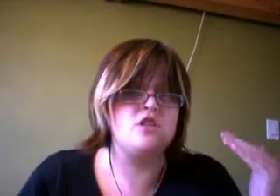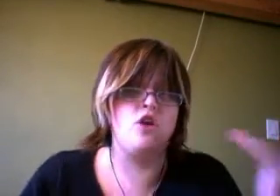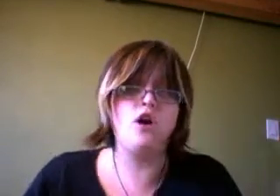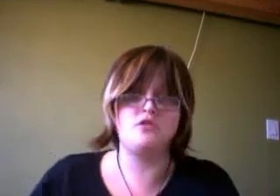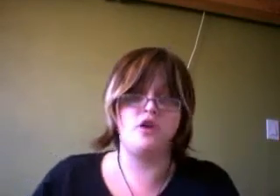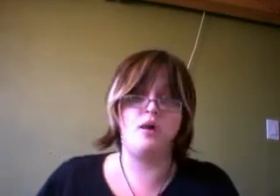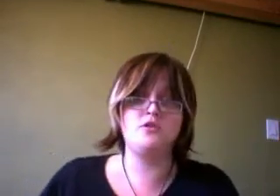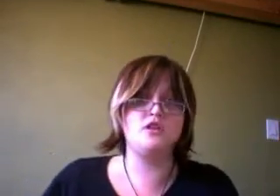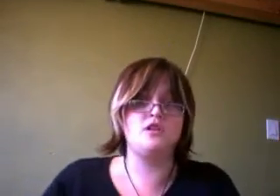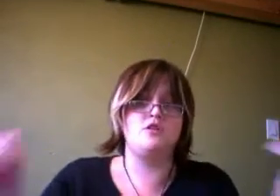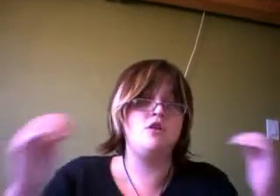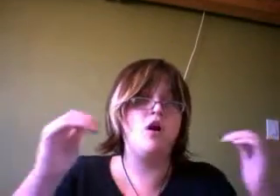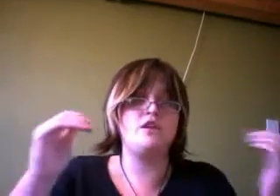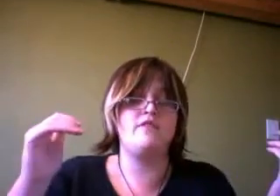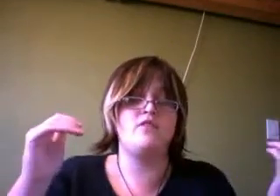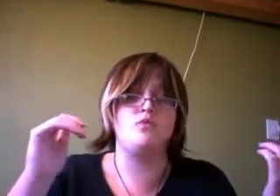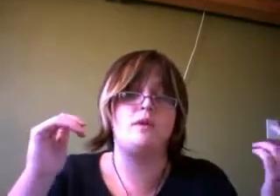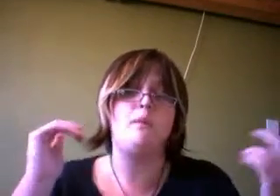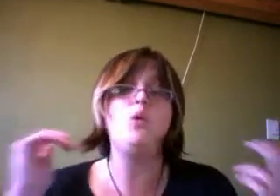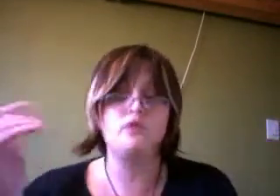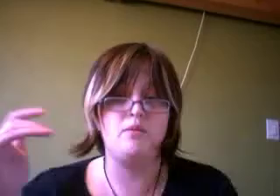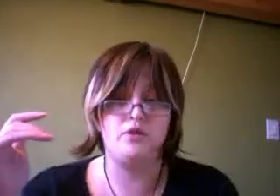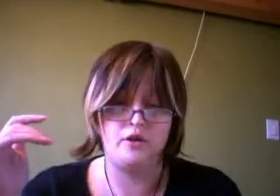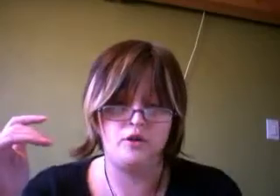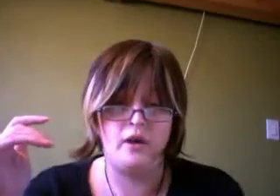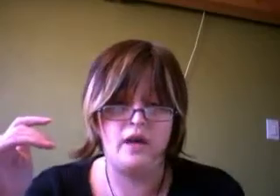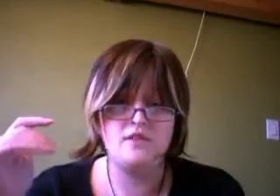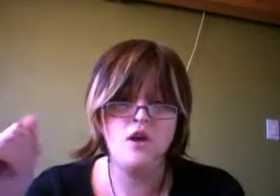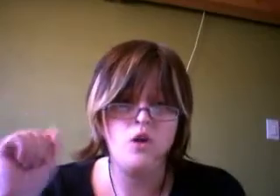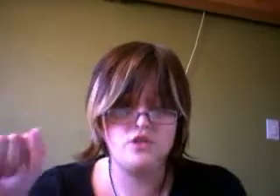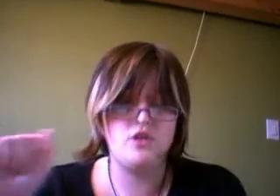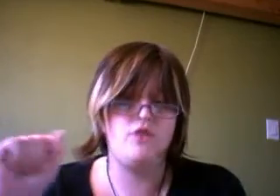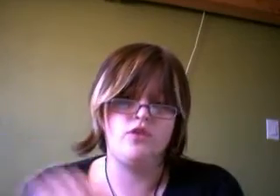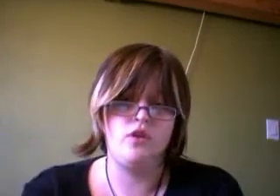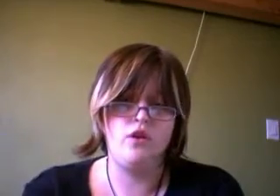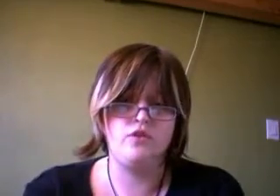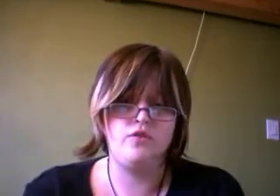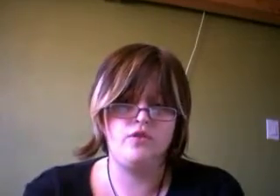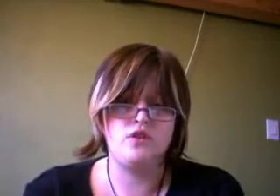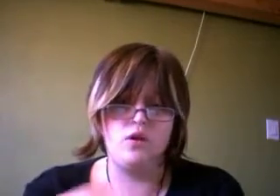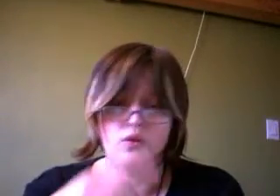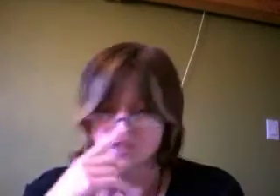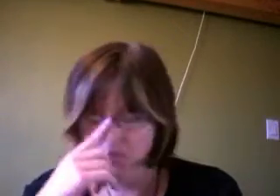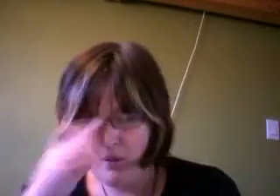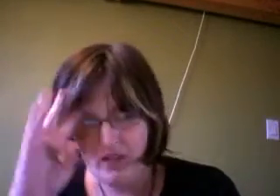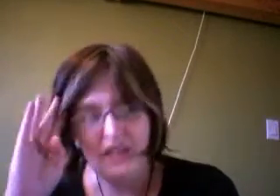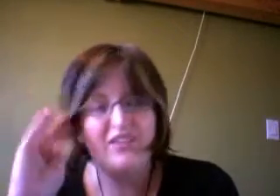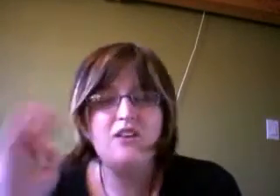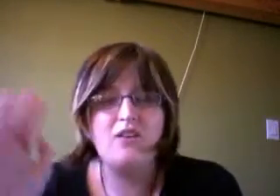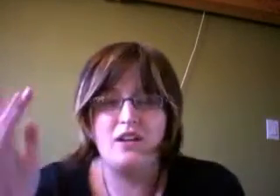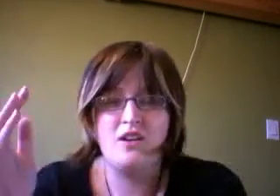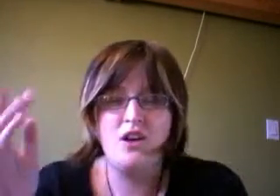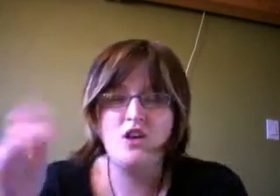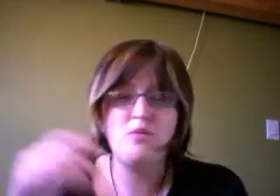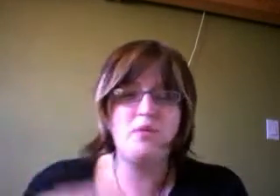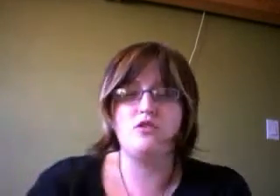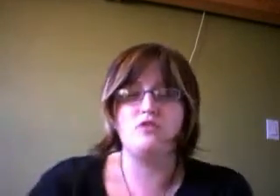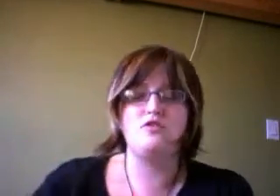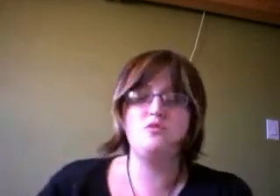not stop. She did not even remotely put on her brakes when she heard the first car horn. She probably didn't even hear it. She probably had her stupid